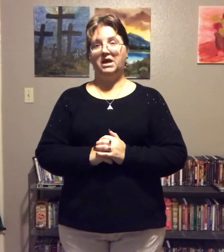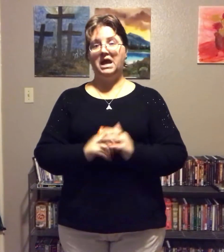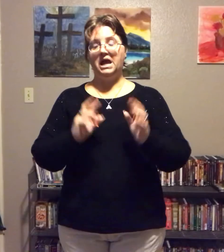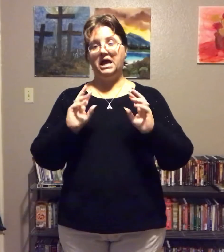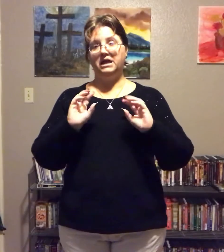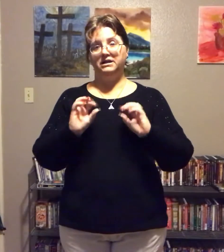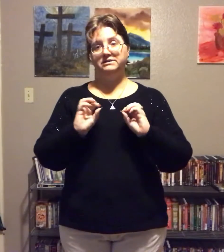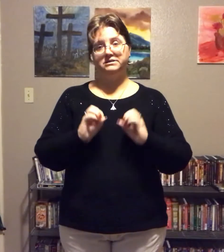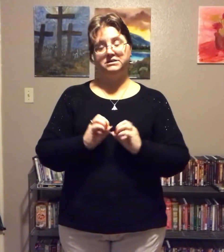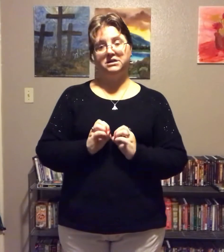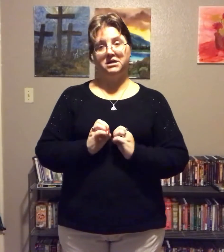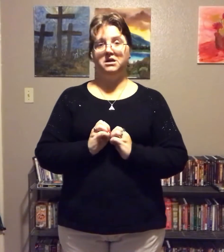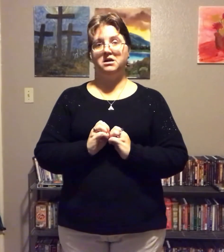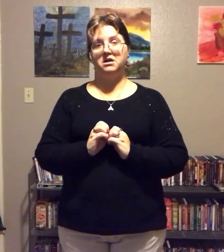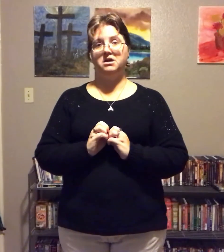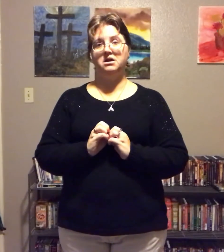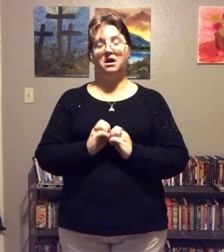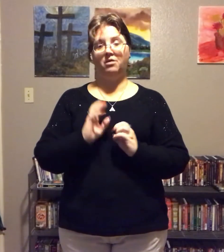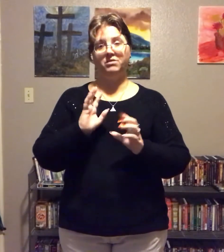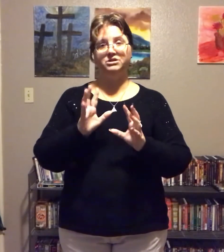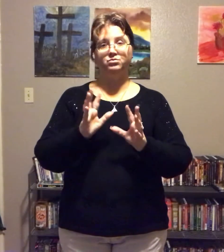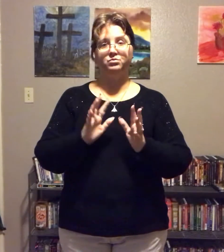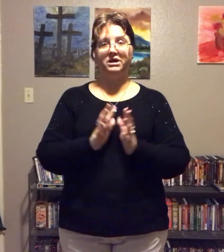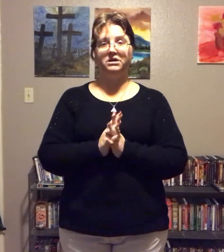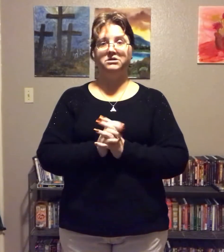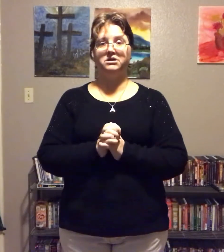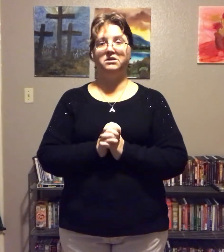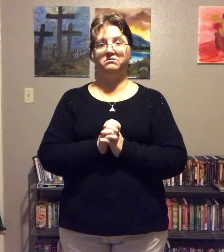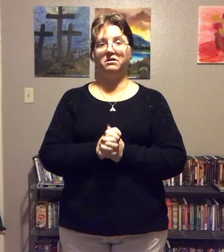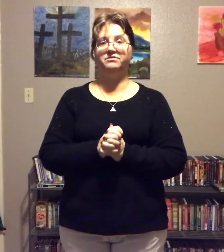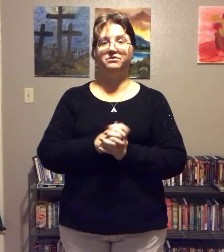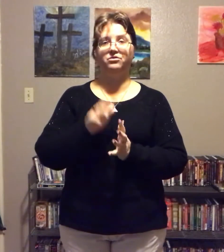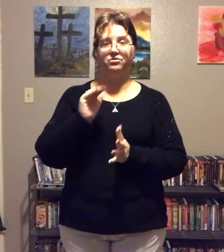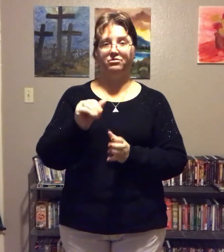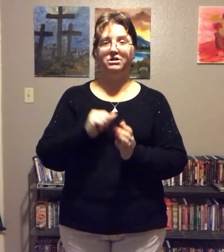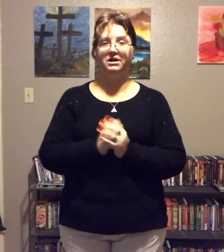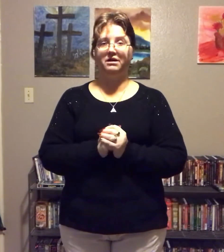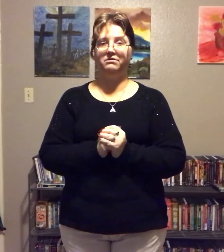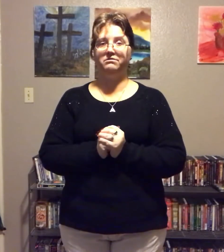And let's see how much weight is lost in the 30 days.